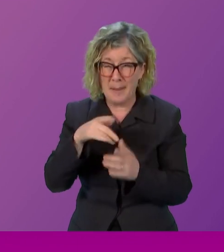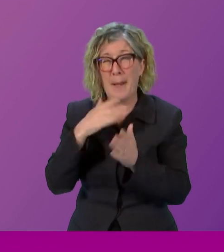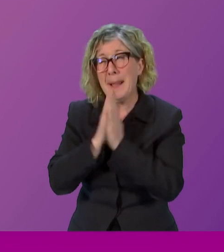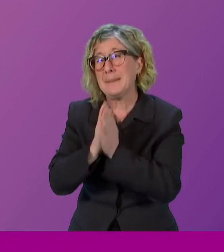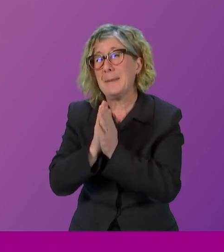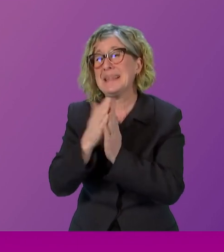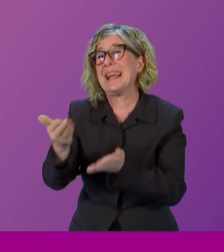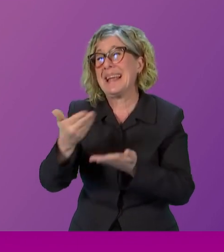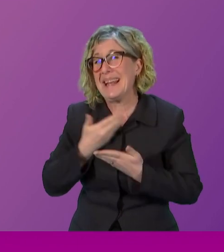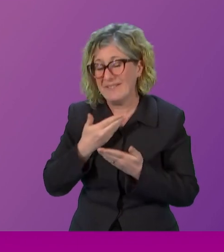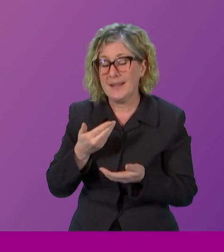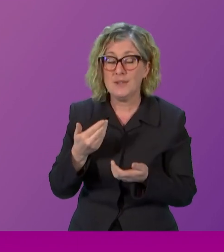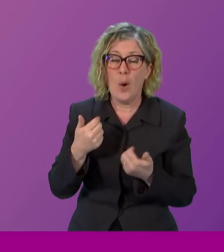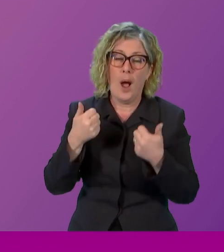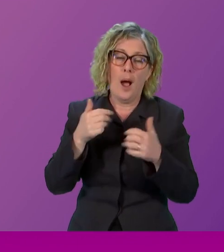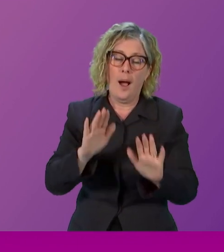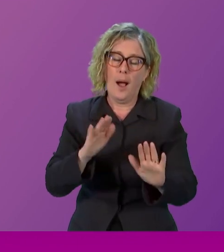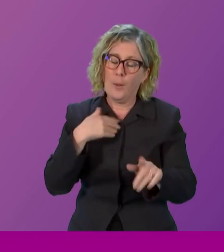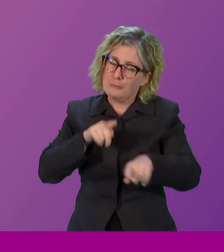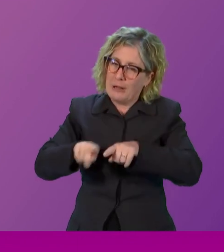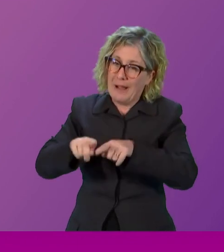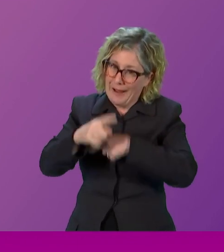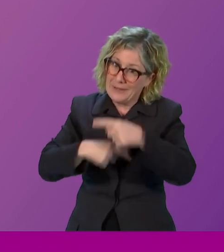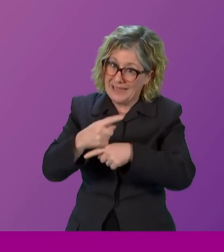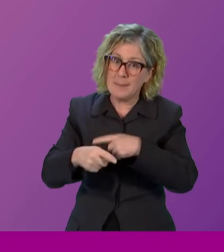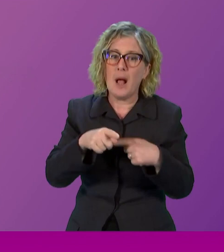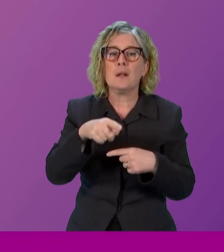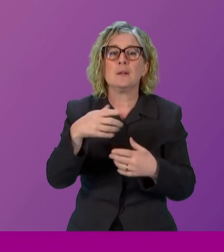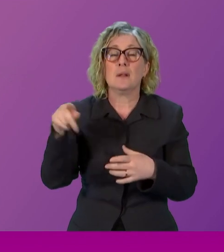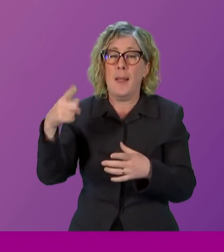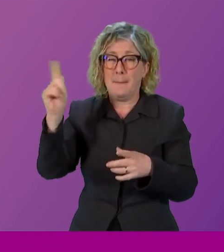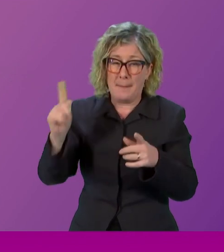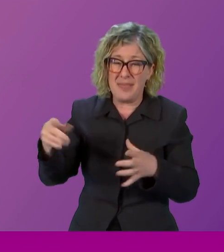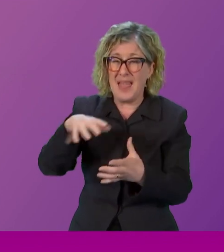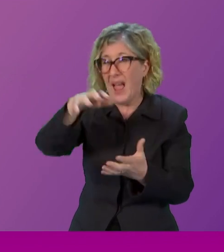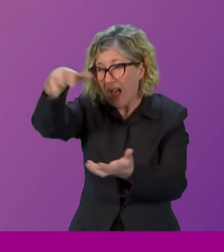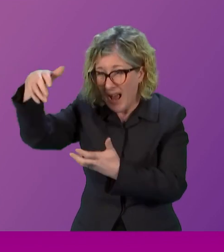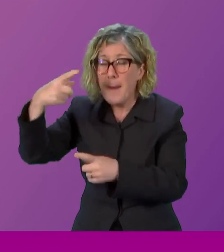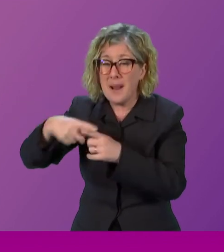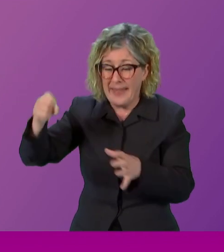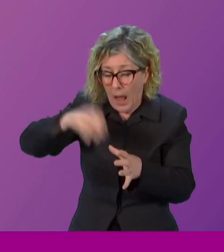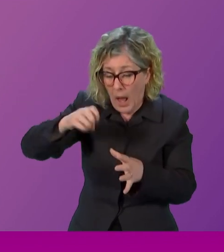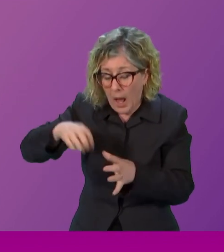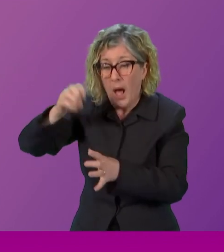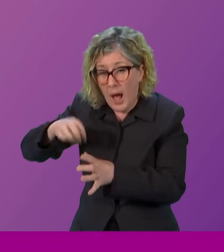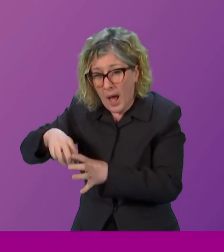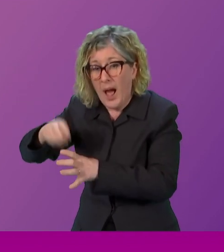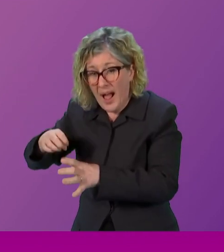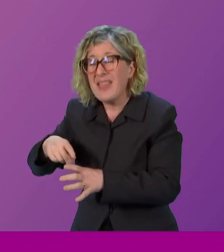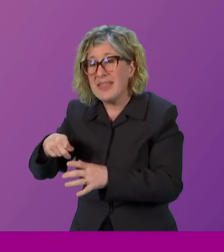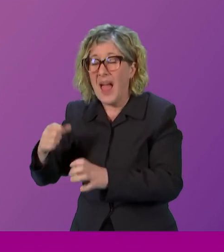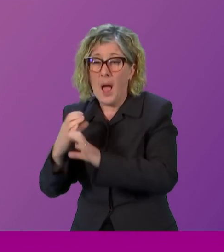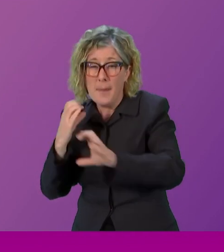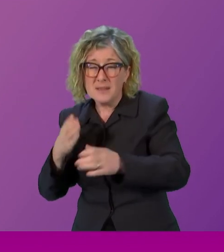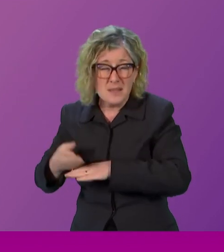But you get the goodie bags, you make them up, you bring them on, and then you take people back to Glasgow on the buses after they've had